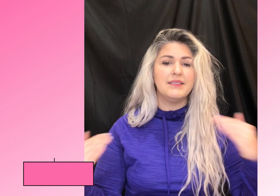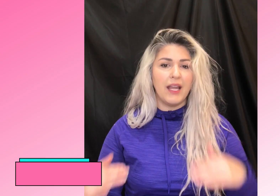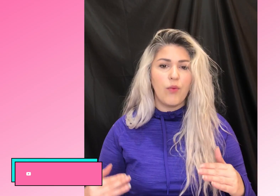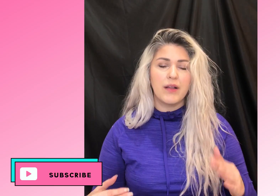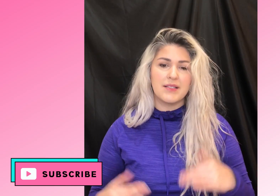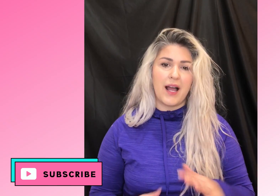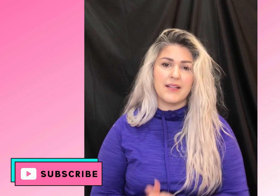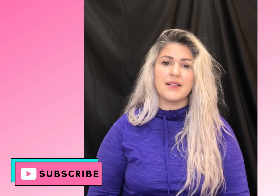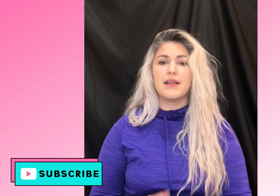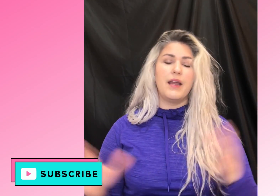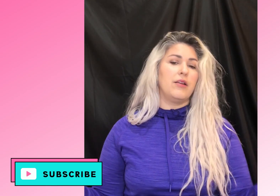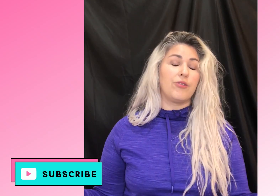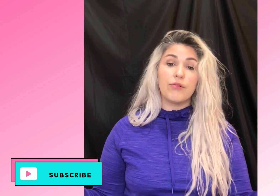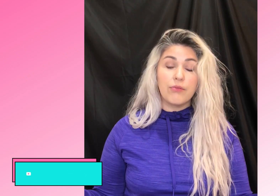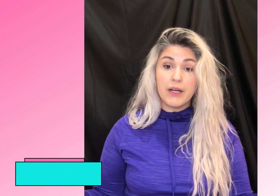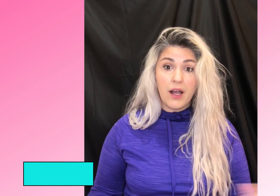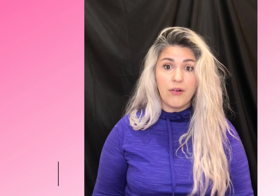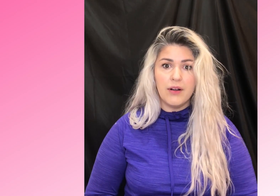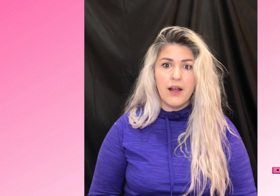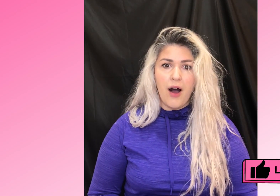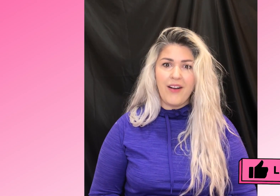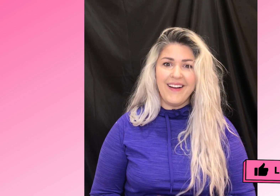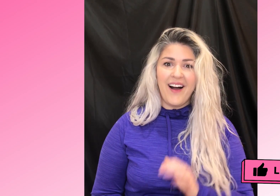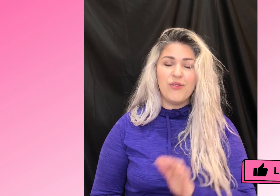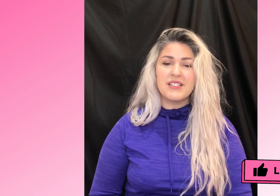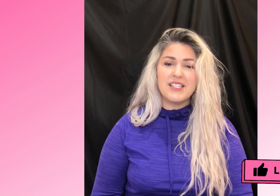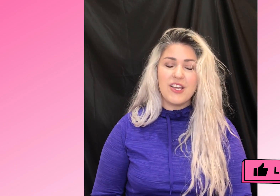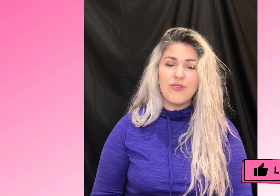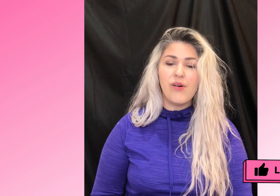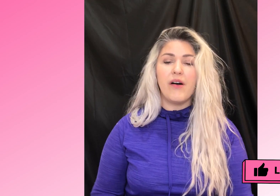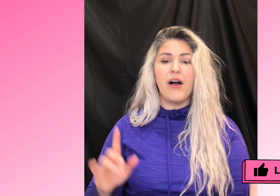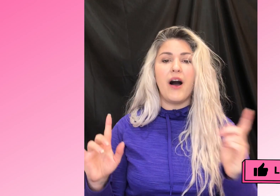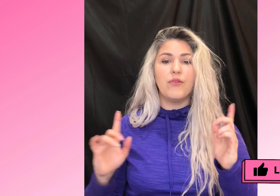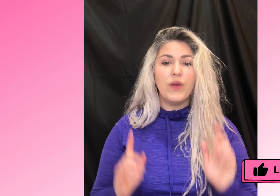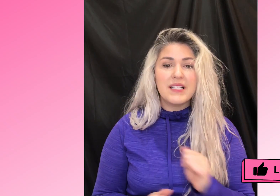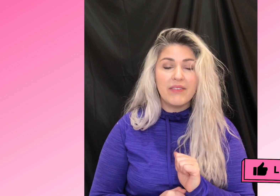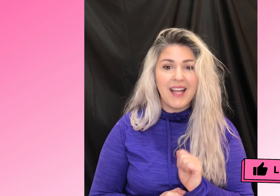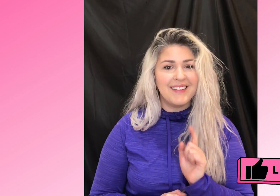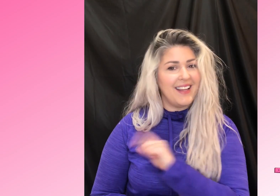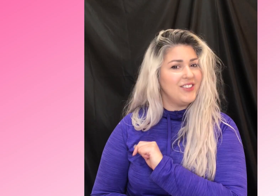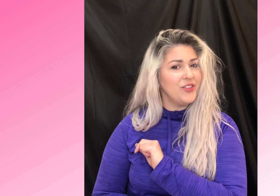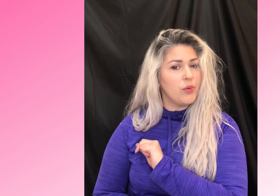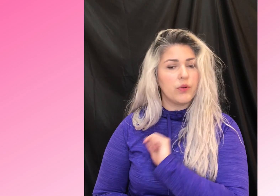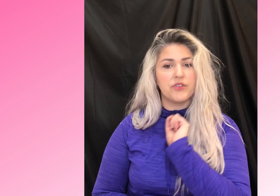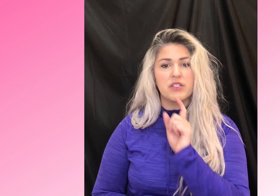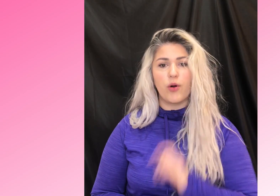day one signs, and you're ready to go. All right. I will see you on week seven and day two where we'll learn some more